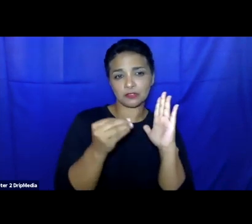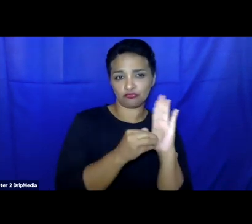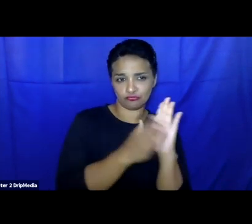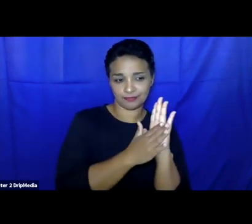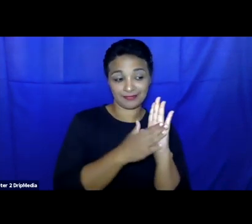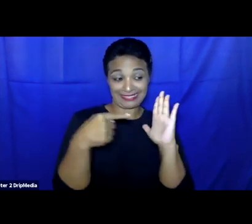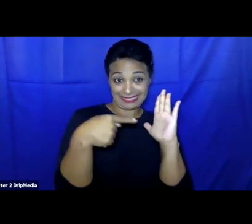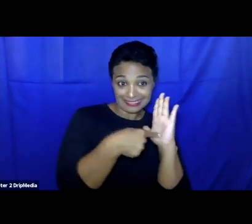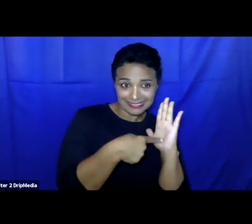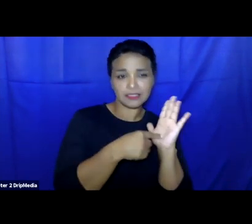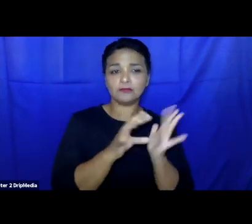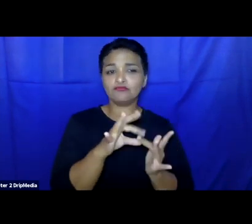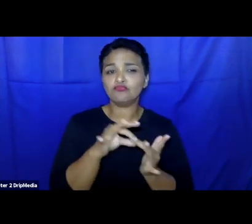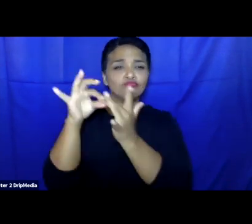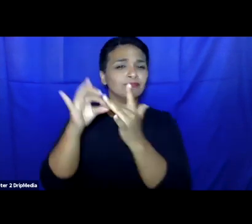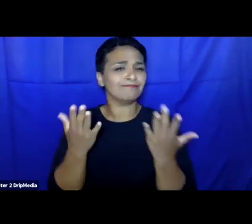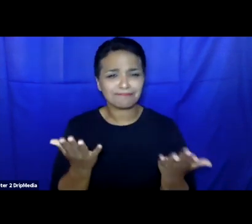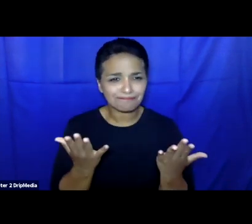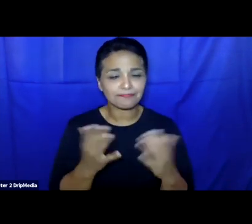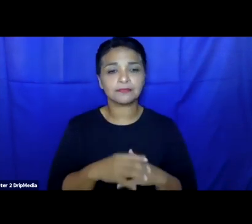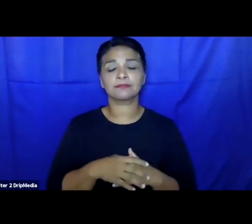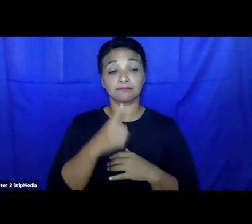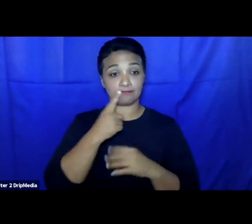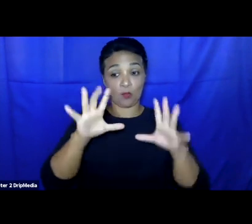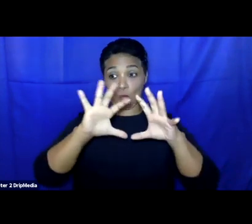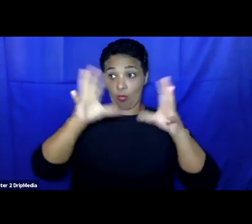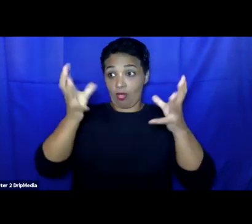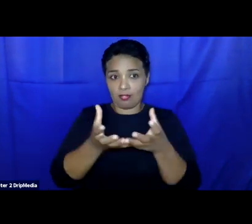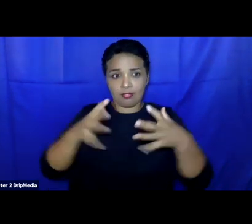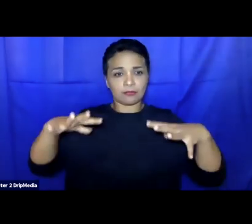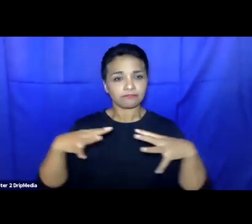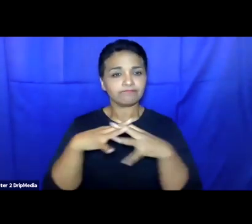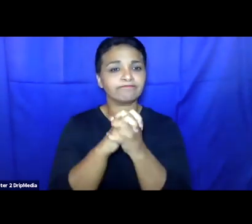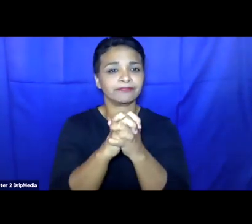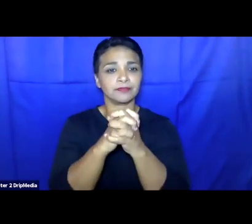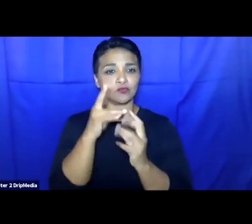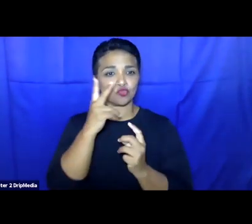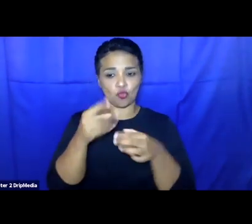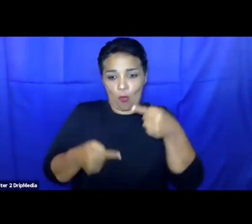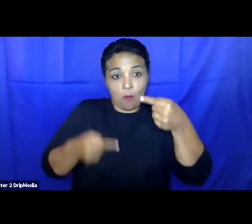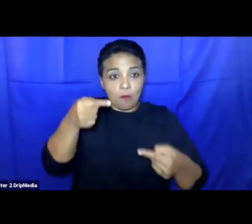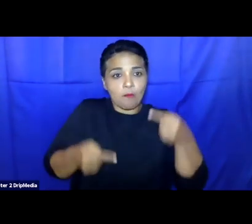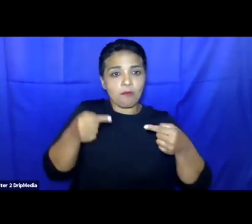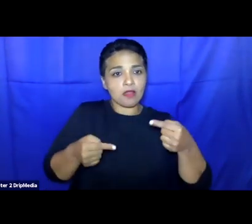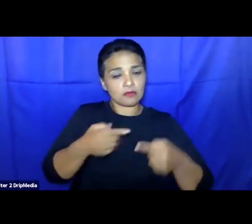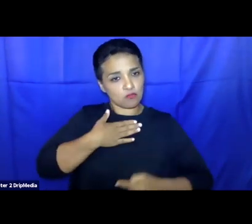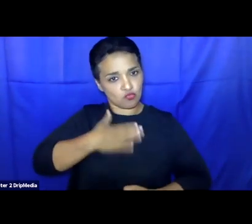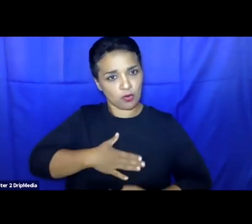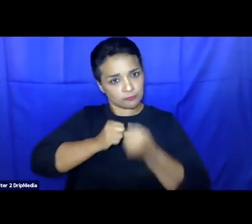highlights that the global compact represents political will and ambition of the international community as a whole for